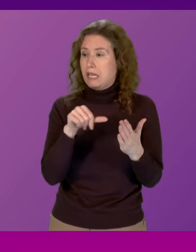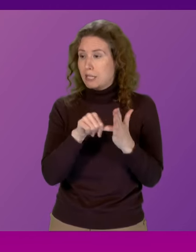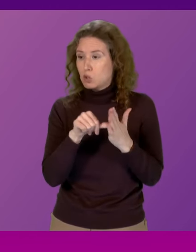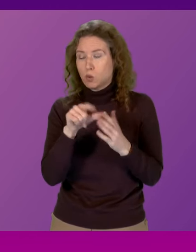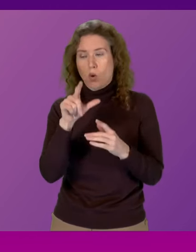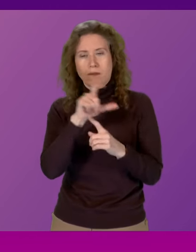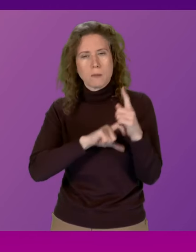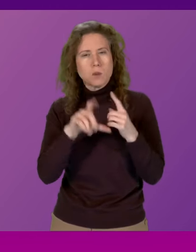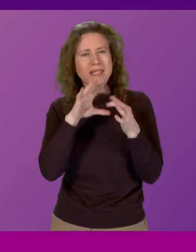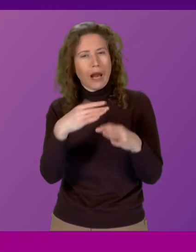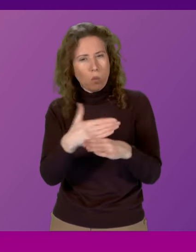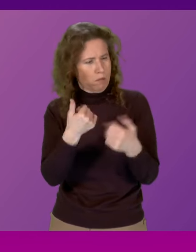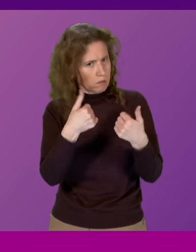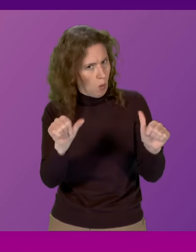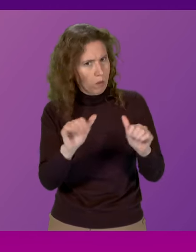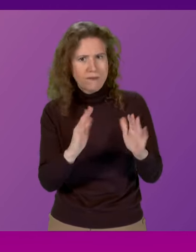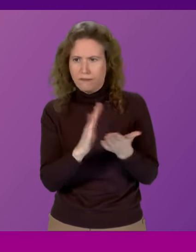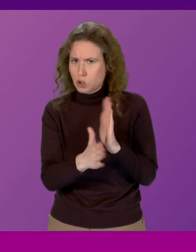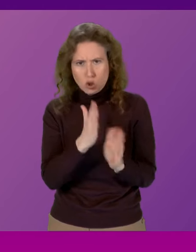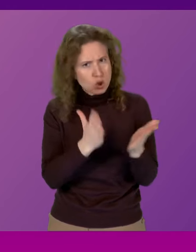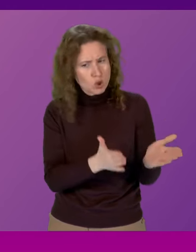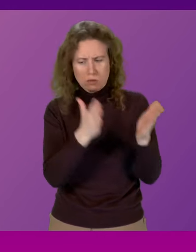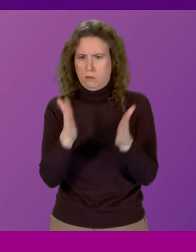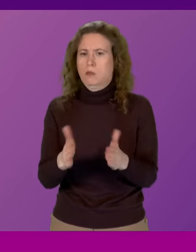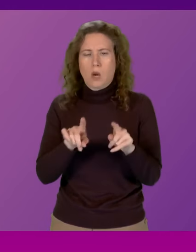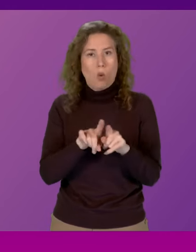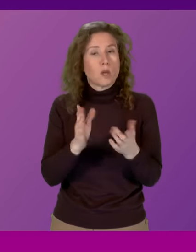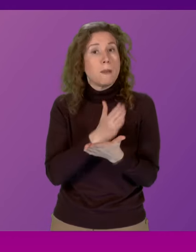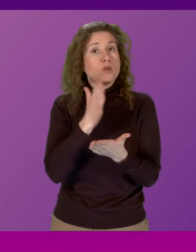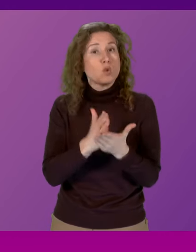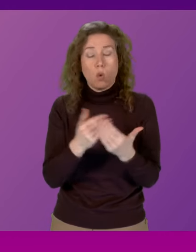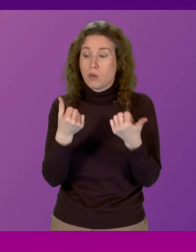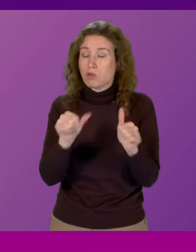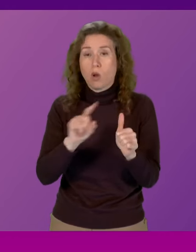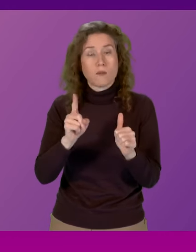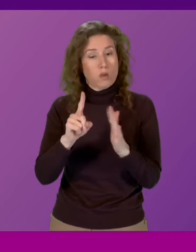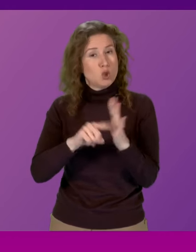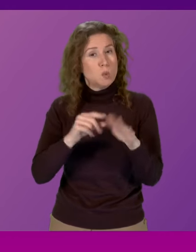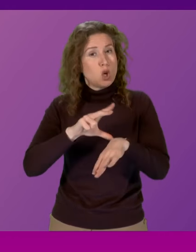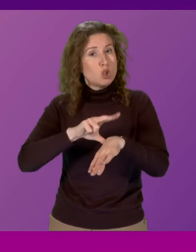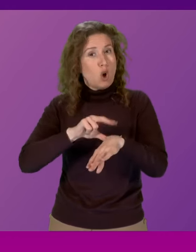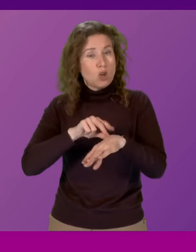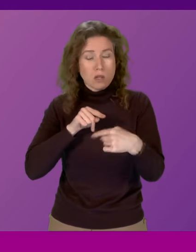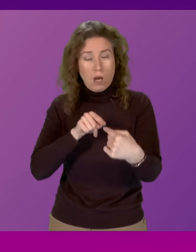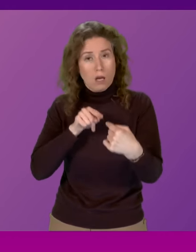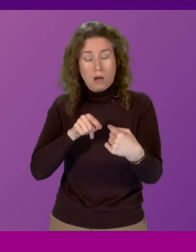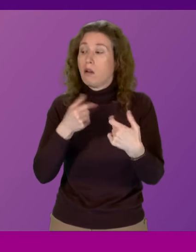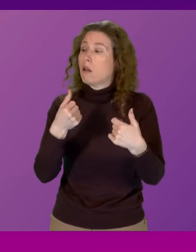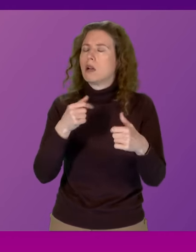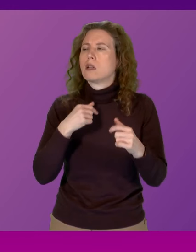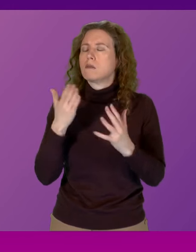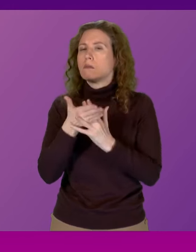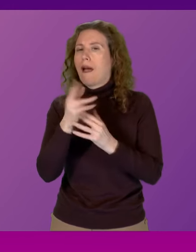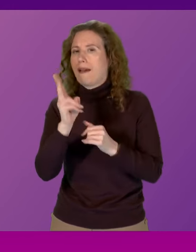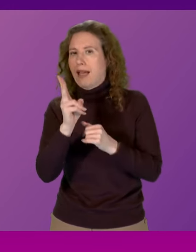community links workers' posts in Glasgow, on top of ensuring that we resolve the junior doctor's rights... Minister. First